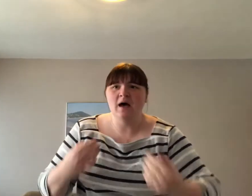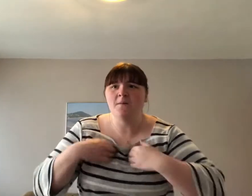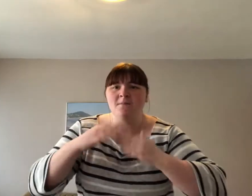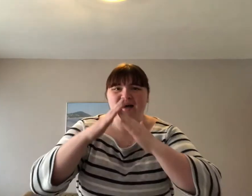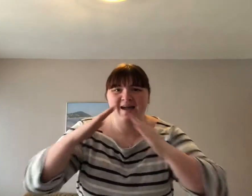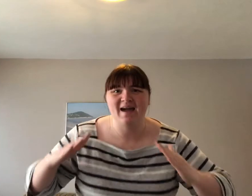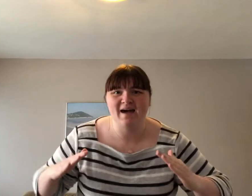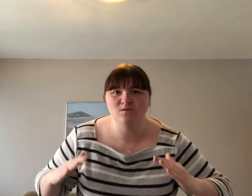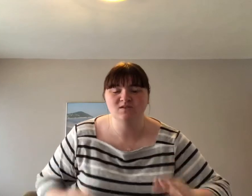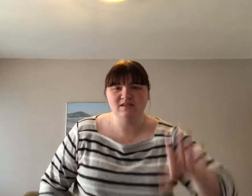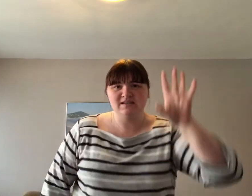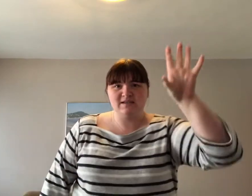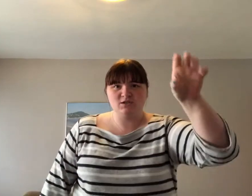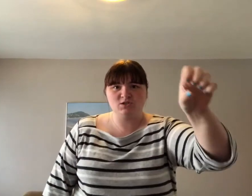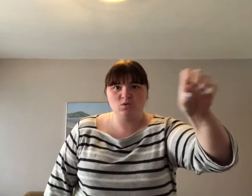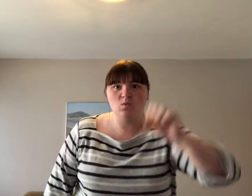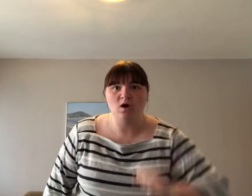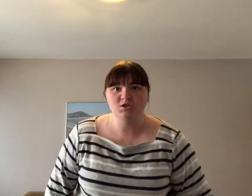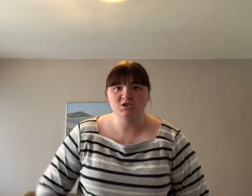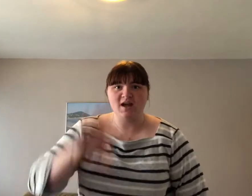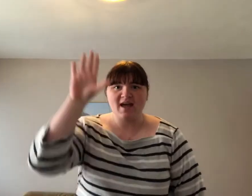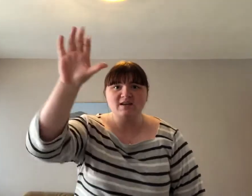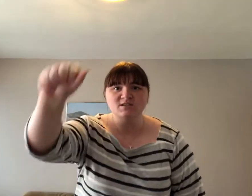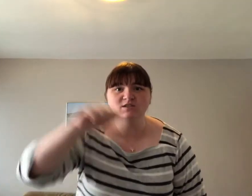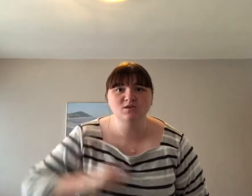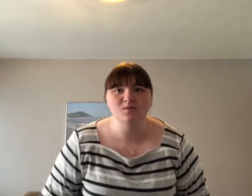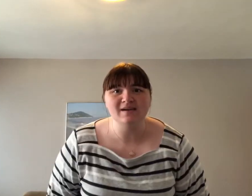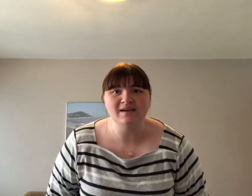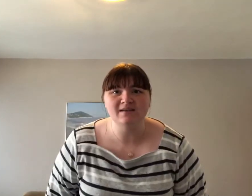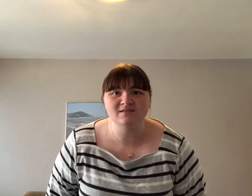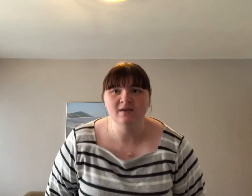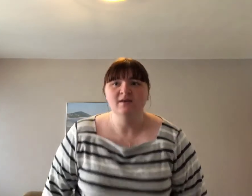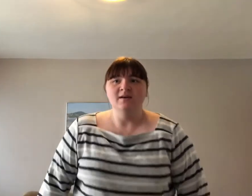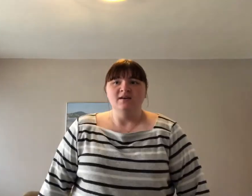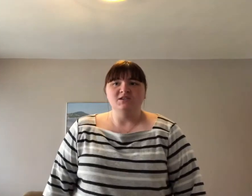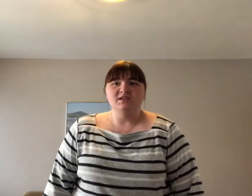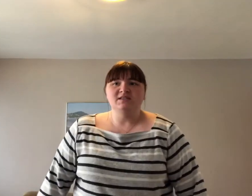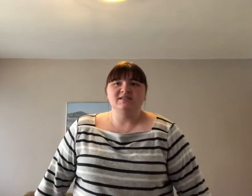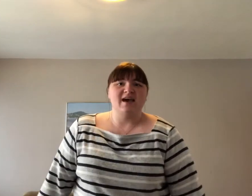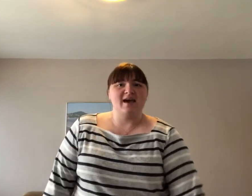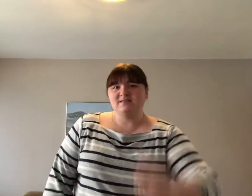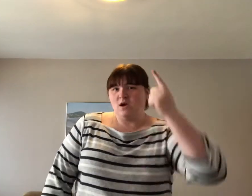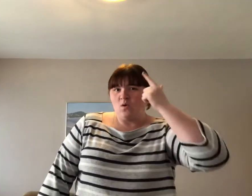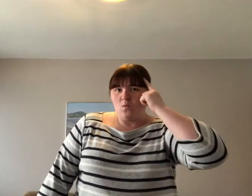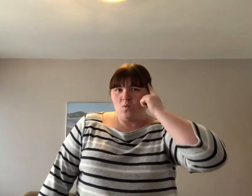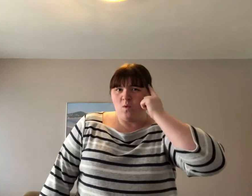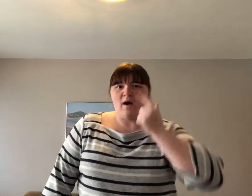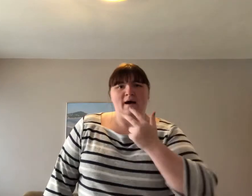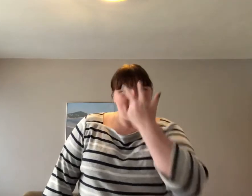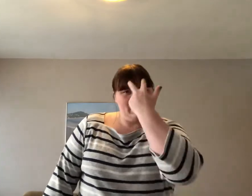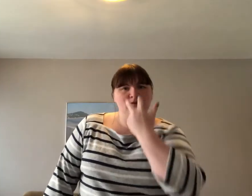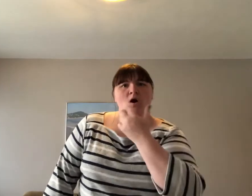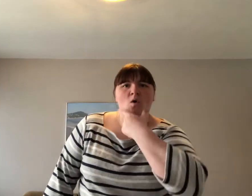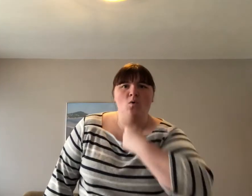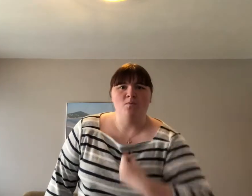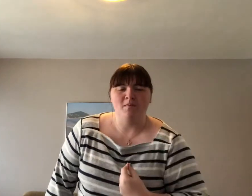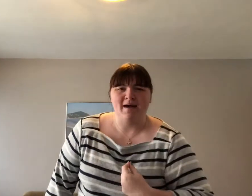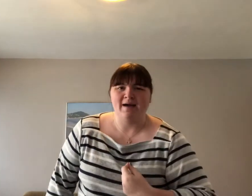My house is a squash and a squeeze. She said, wise old man,